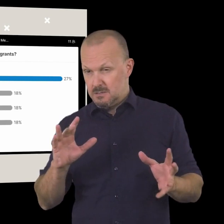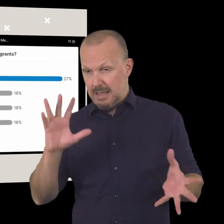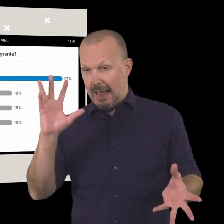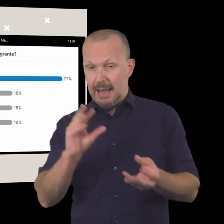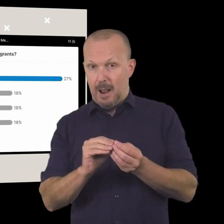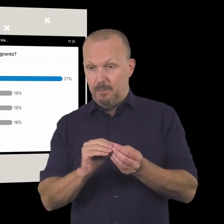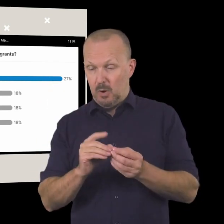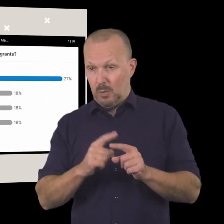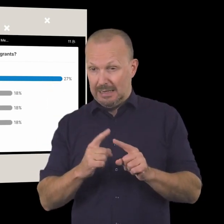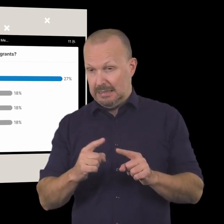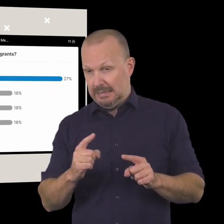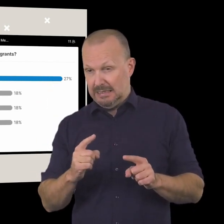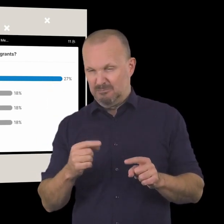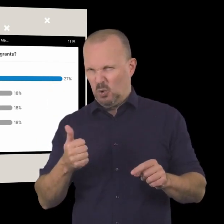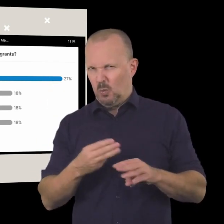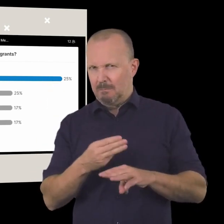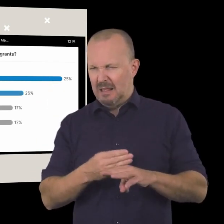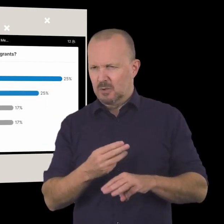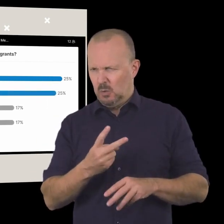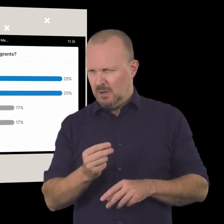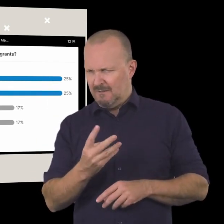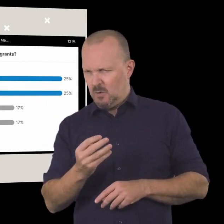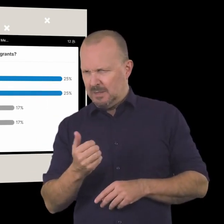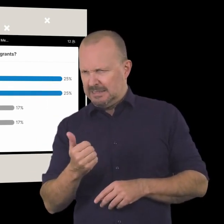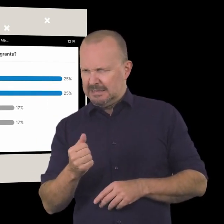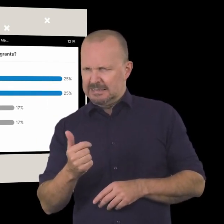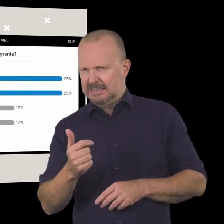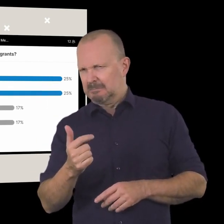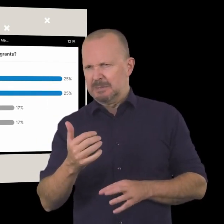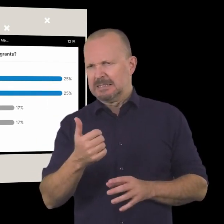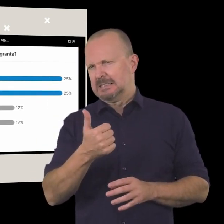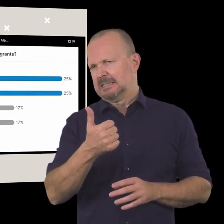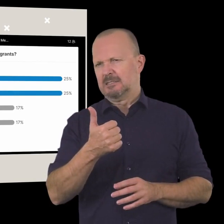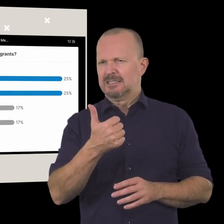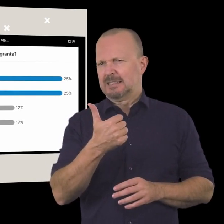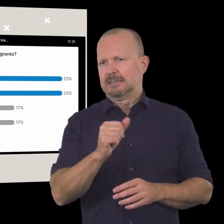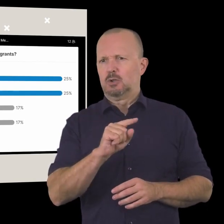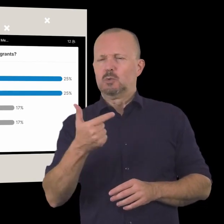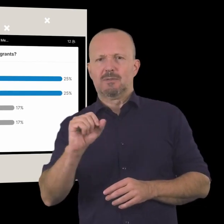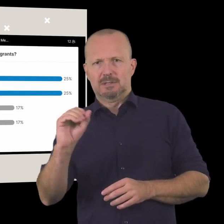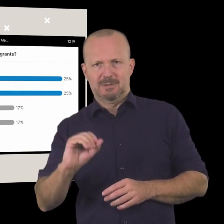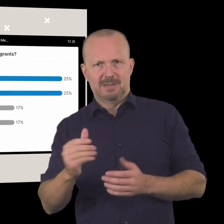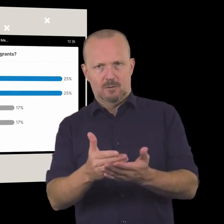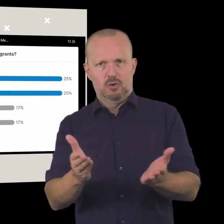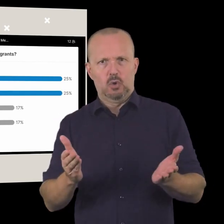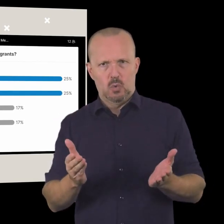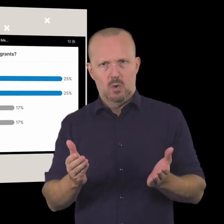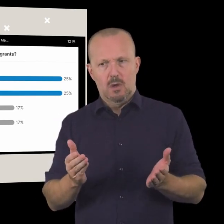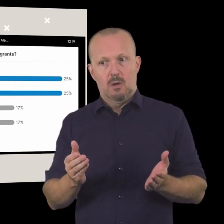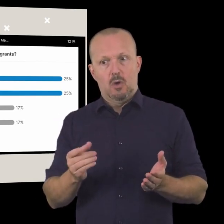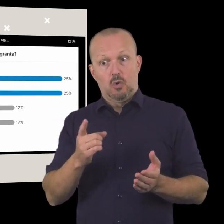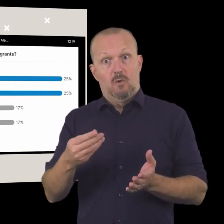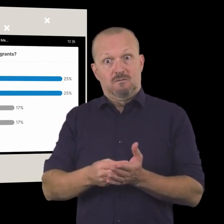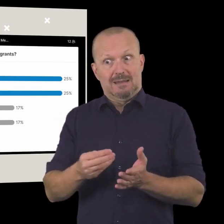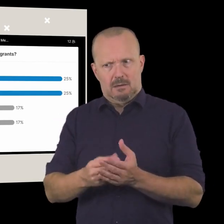add those all up very briefly because maths is not my strong point 2040 about 60 nearly 60 to 70 percent of you are